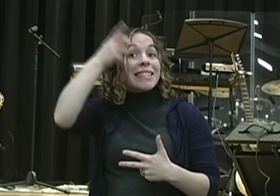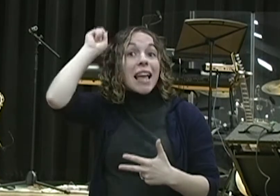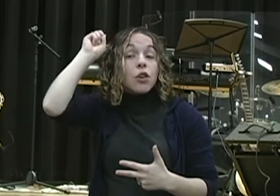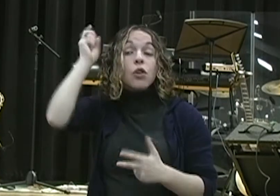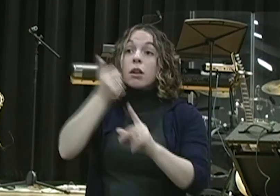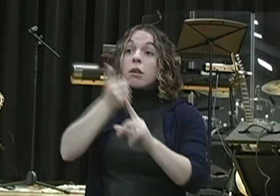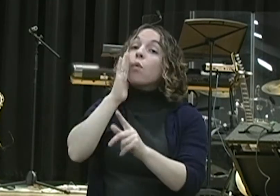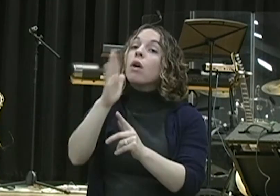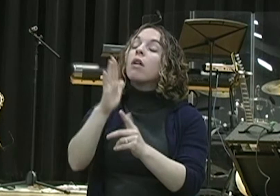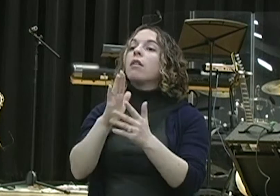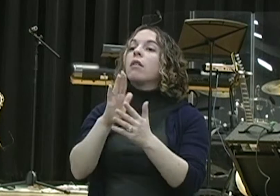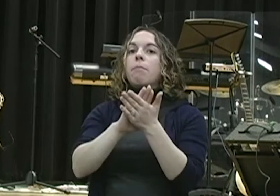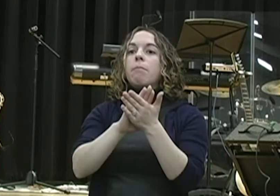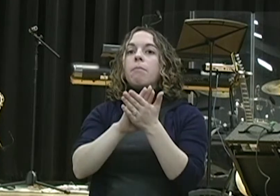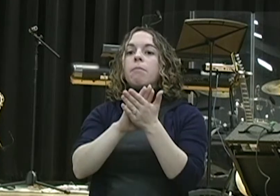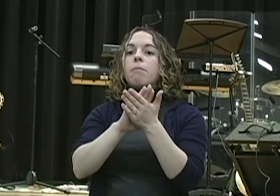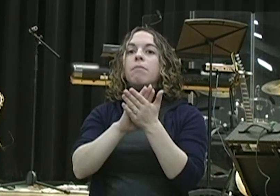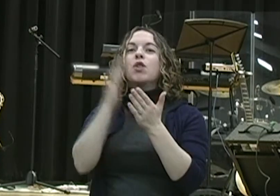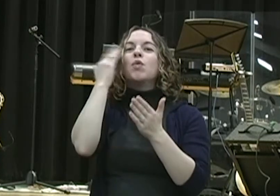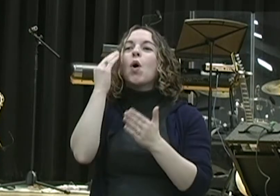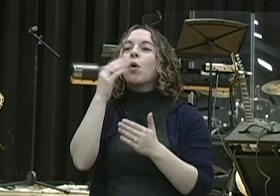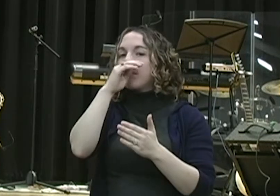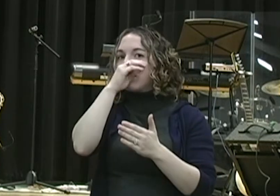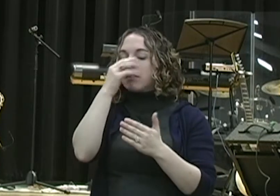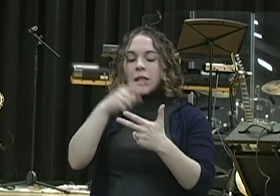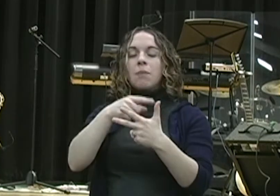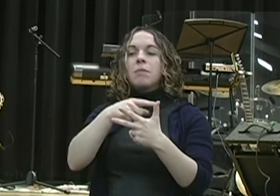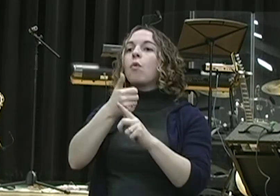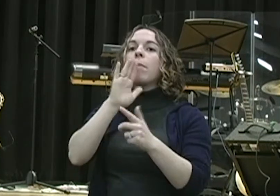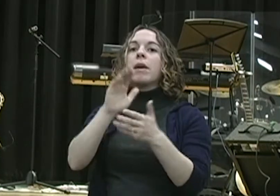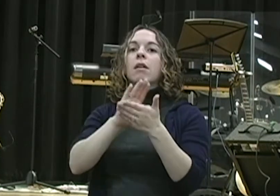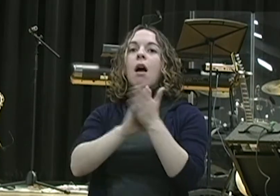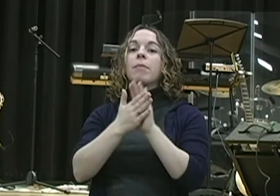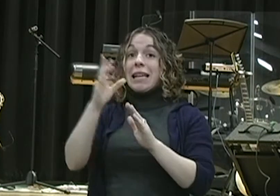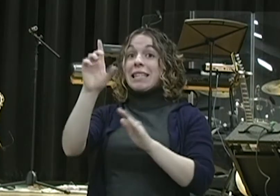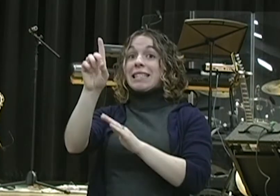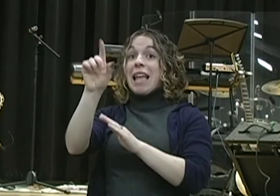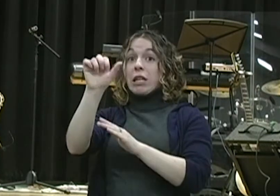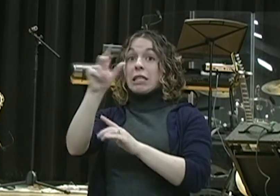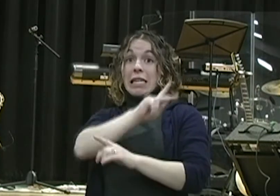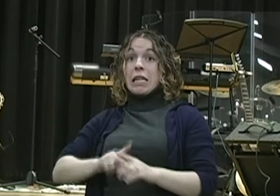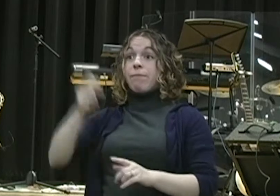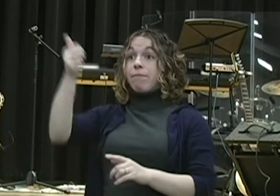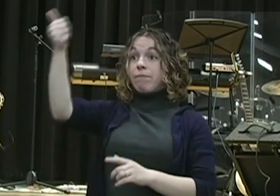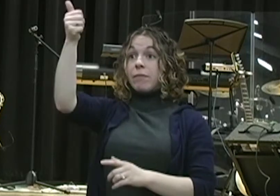Joseph, like Joseph was to Pharaoh, second in command, ruler over a great and mighty nation, a worldwide nation.